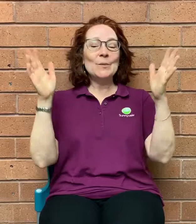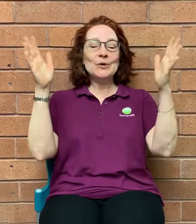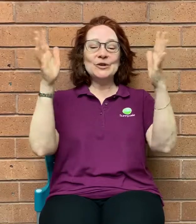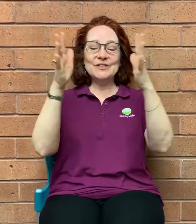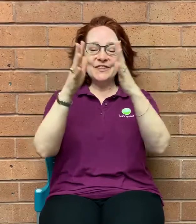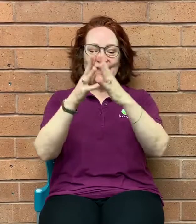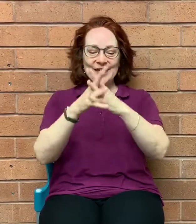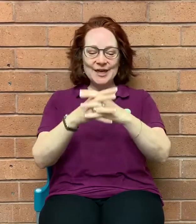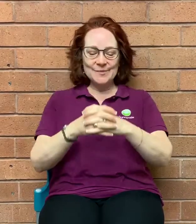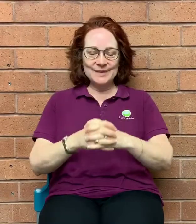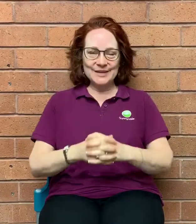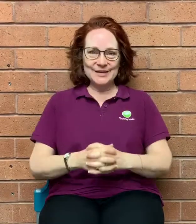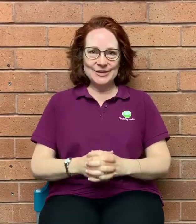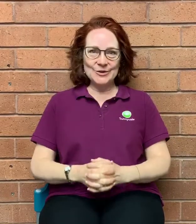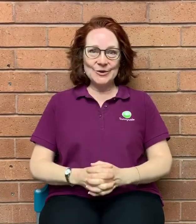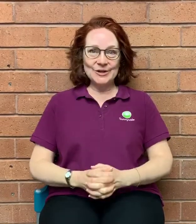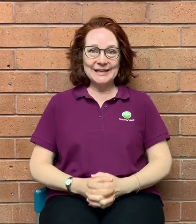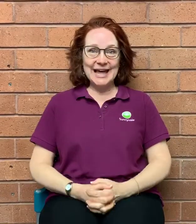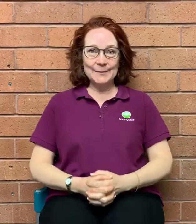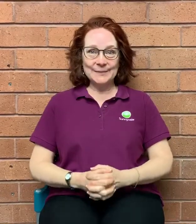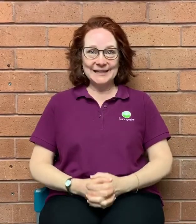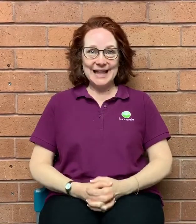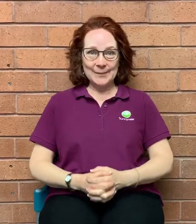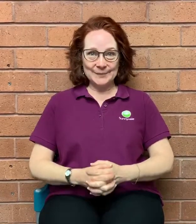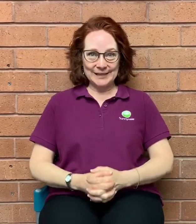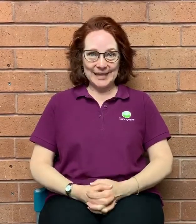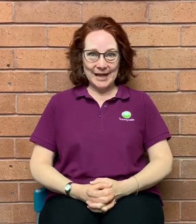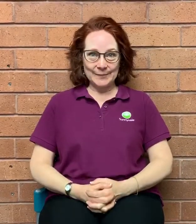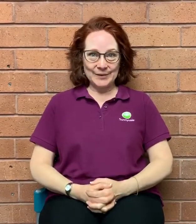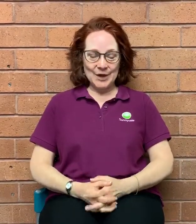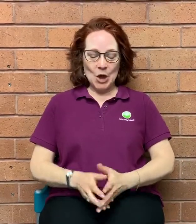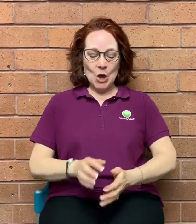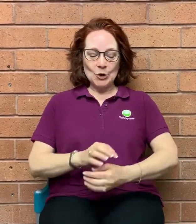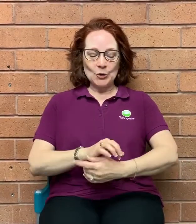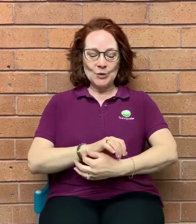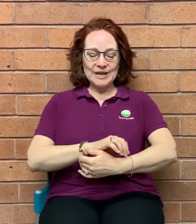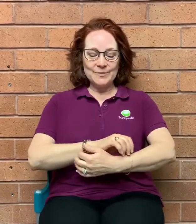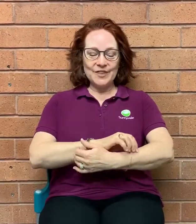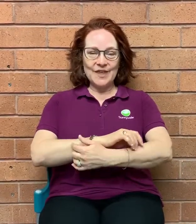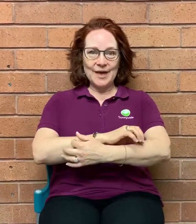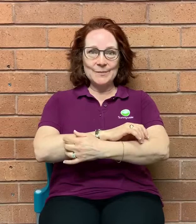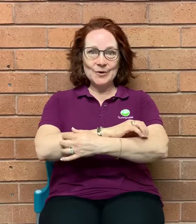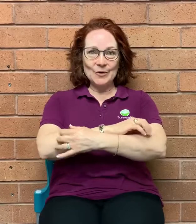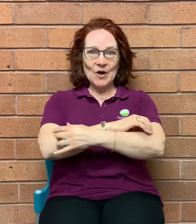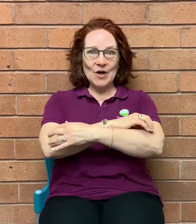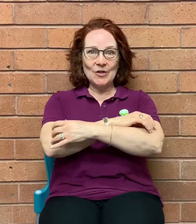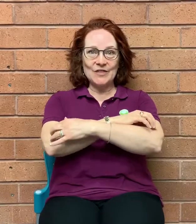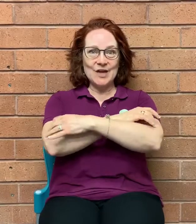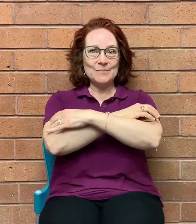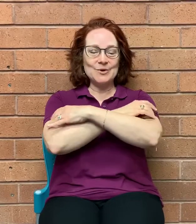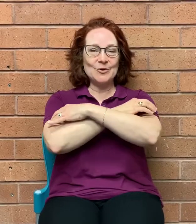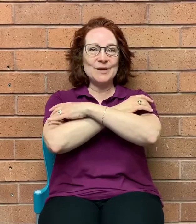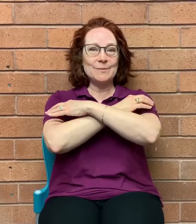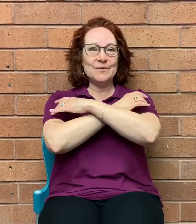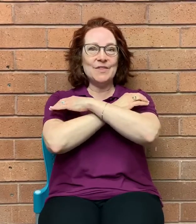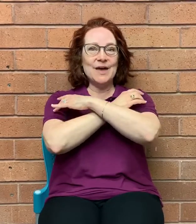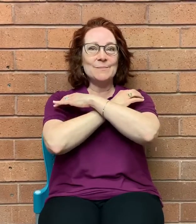Put them in your lap, lap, lap. Creep them. Crawl them. Creep them.